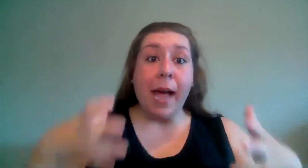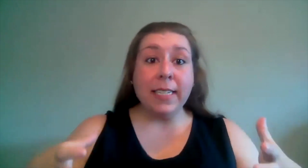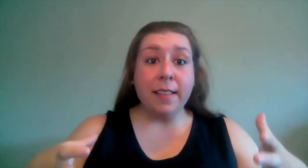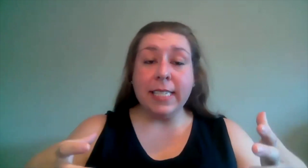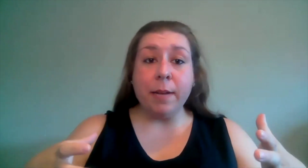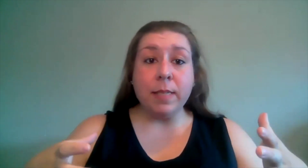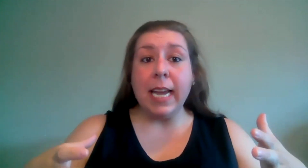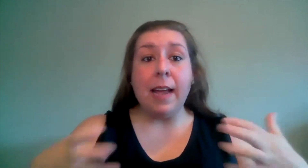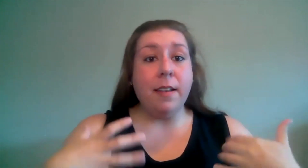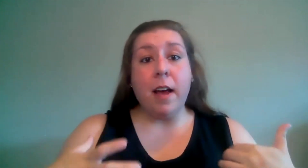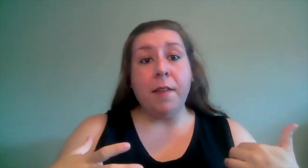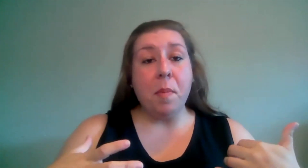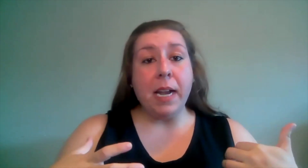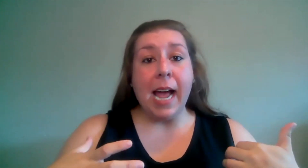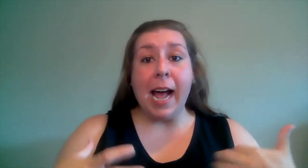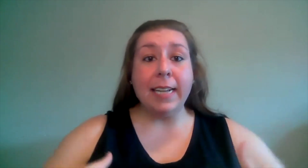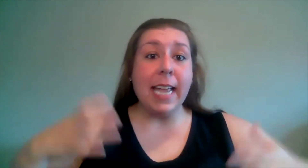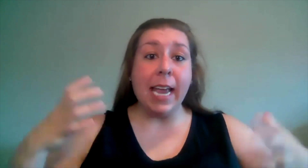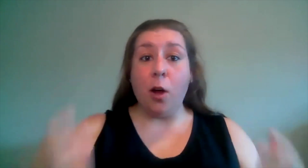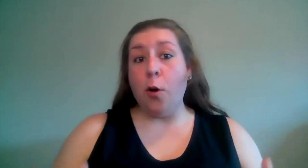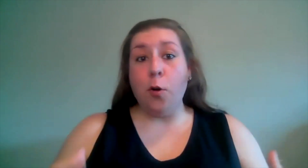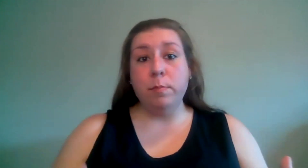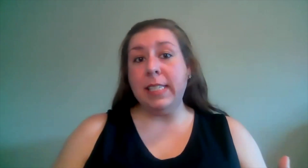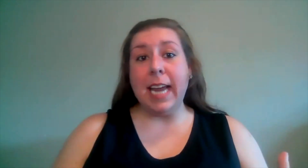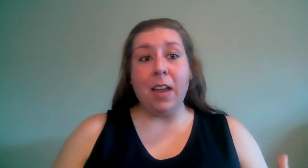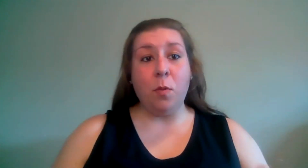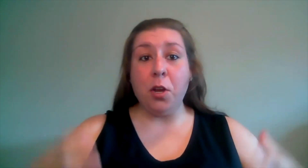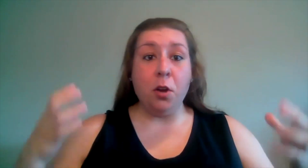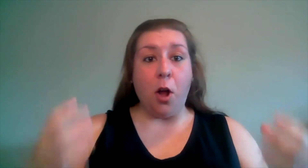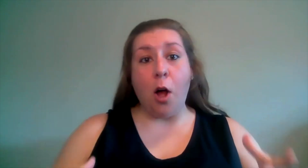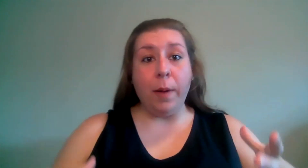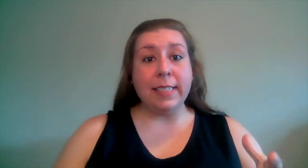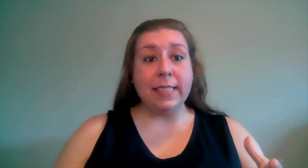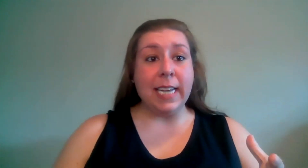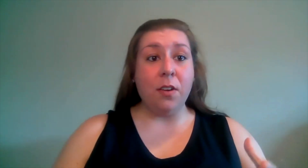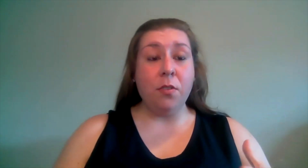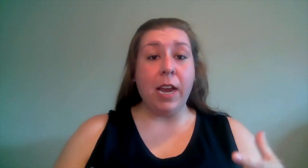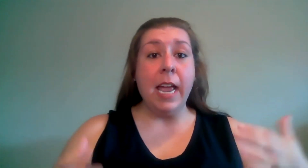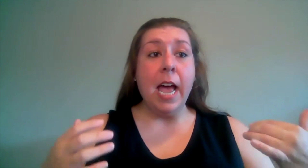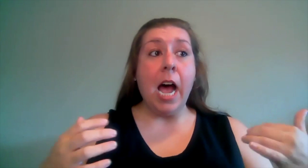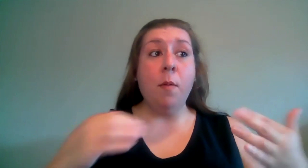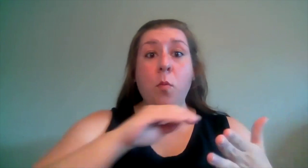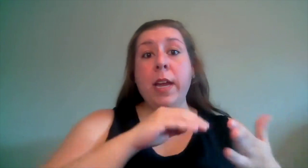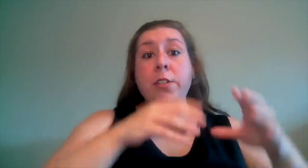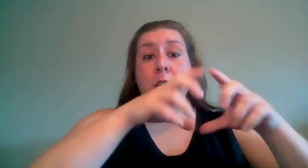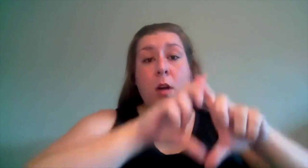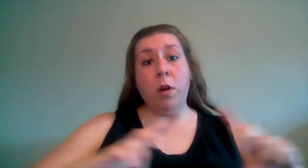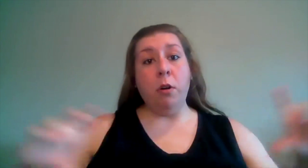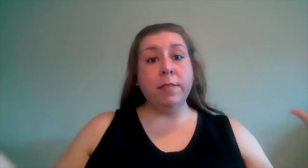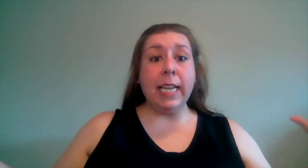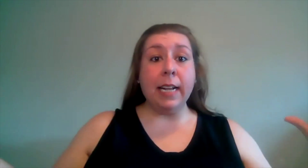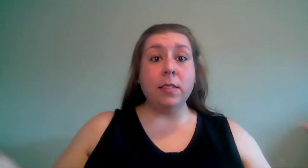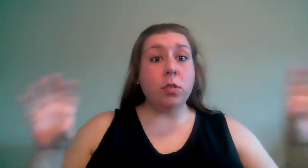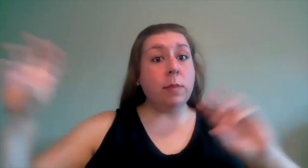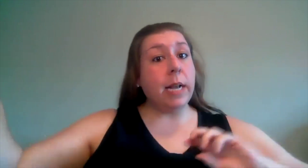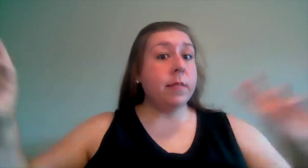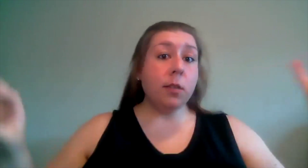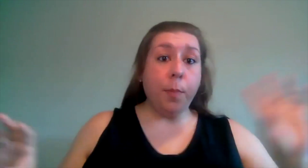back to the same stand not everybody has a home stand where you're always in stand three um we do a row of stands or sometimes little